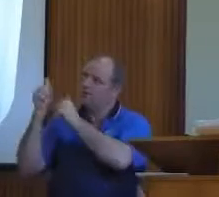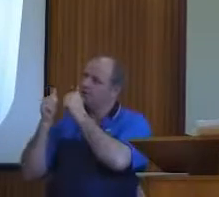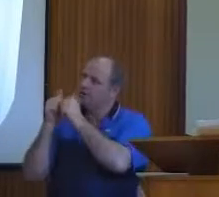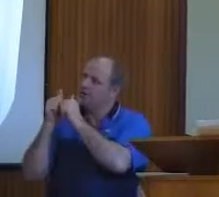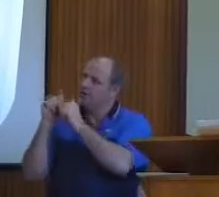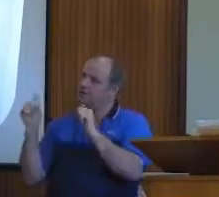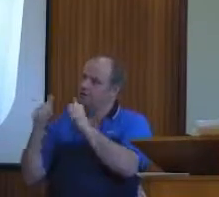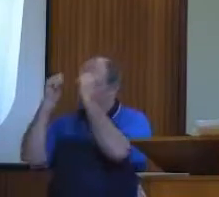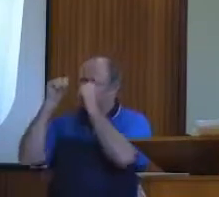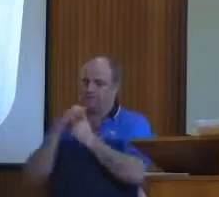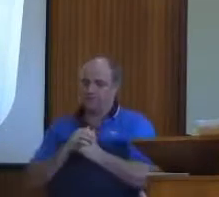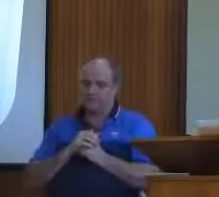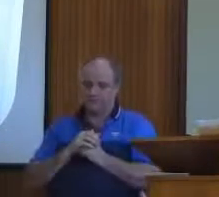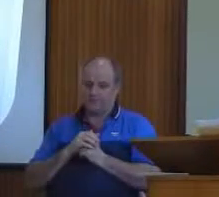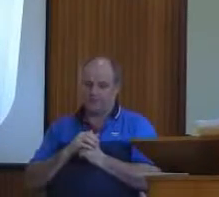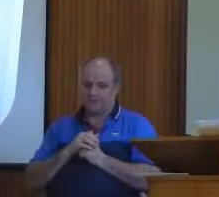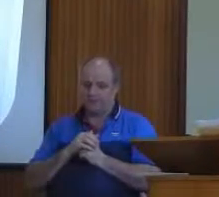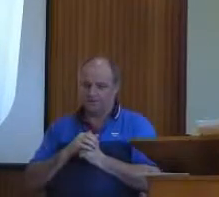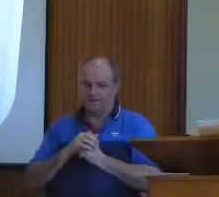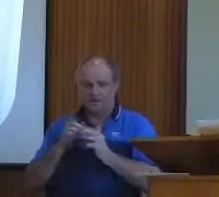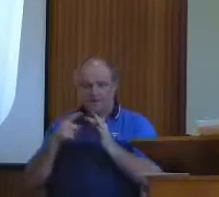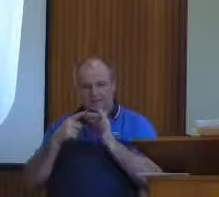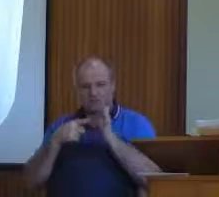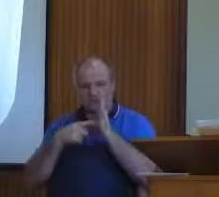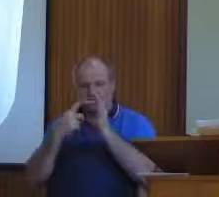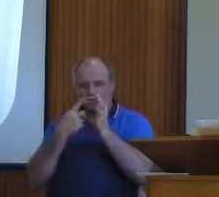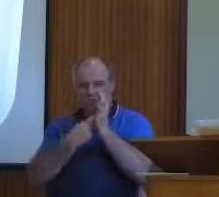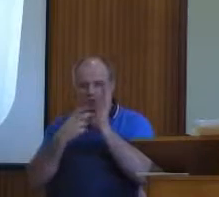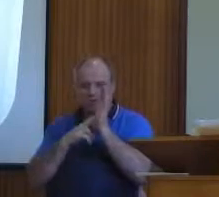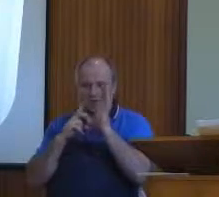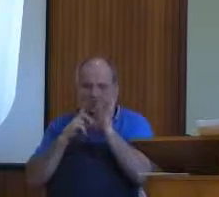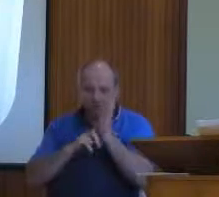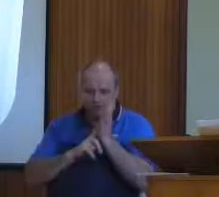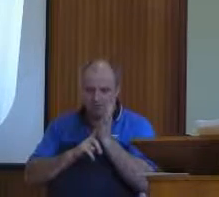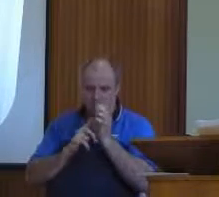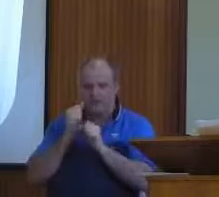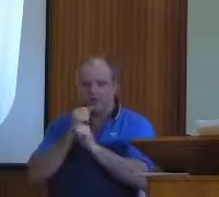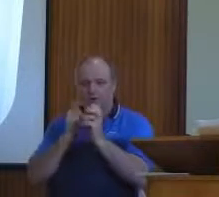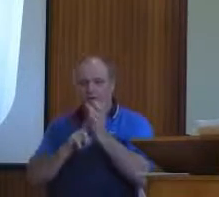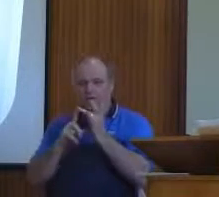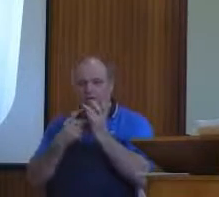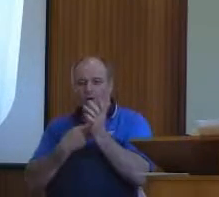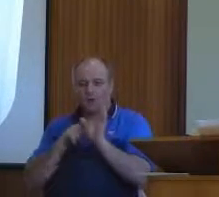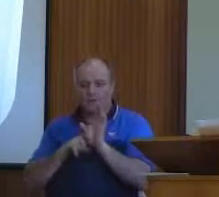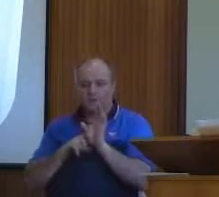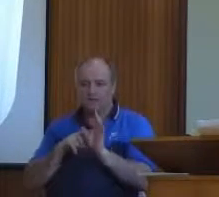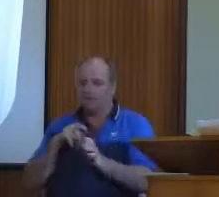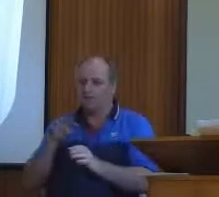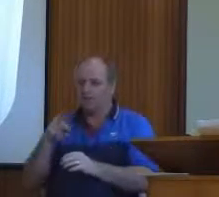the eternal glory starts to become important. I'm ready for the next great adventure. And it's getting pretty